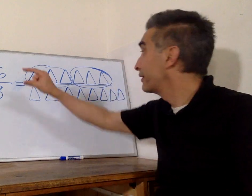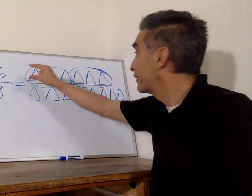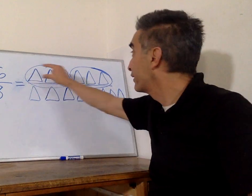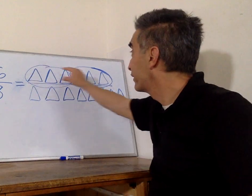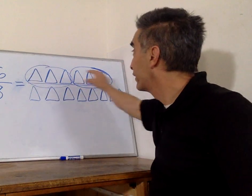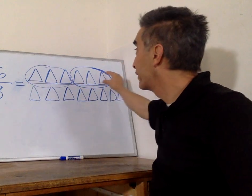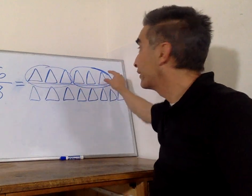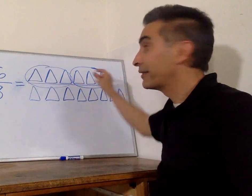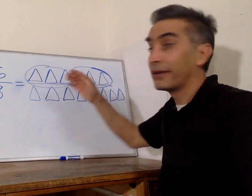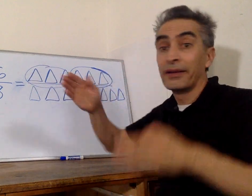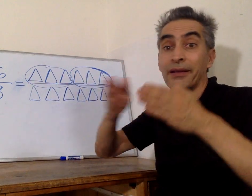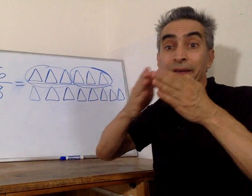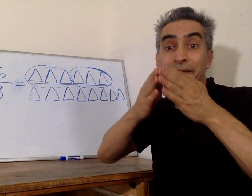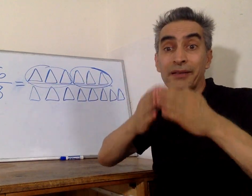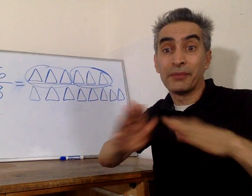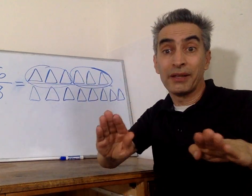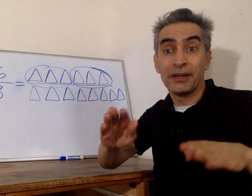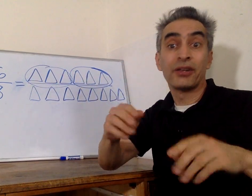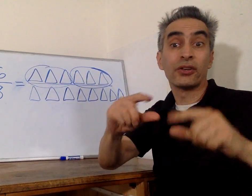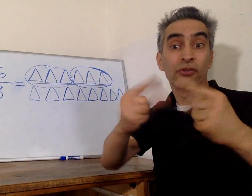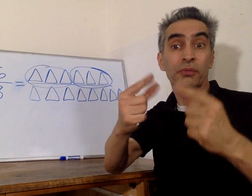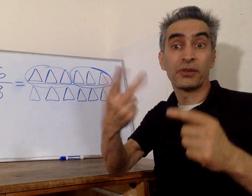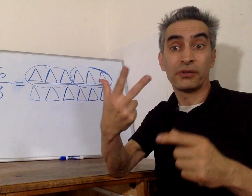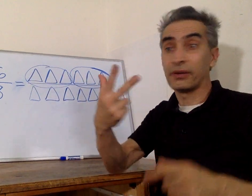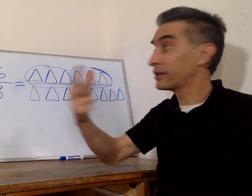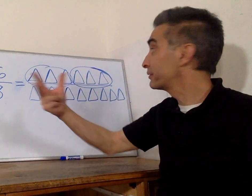numerator has been split into groups of three.